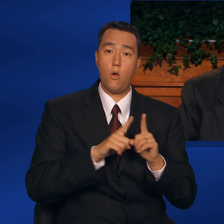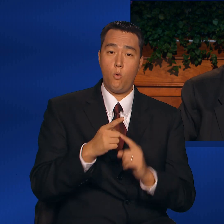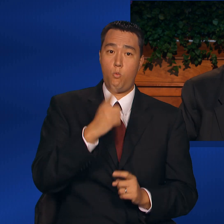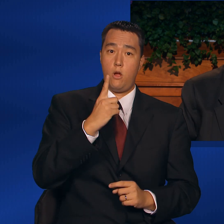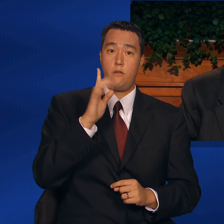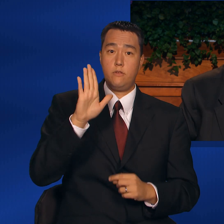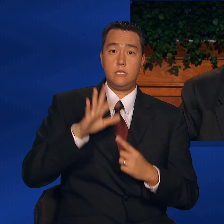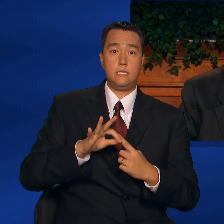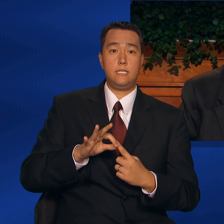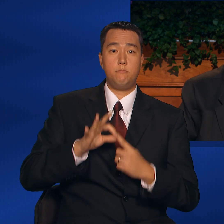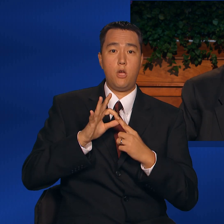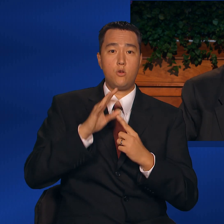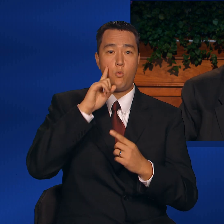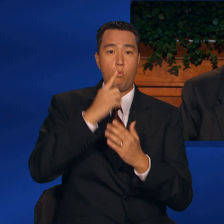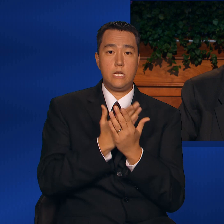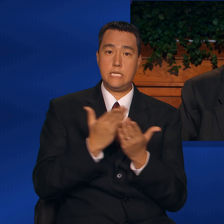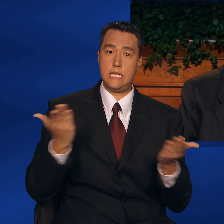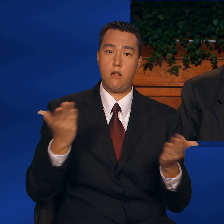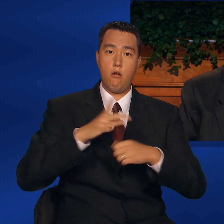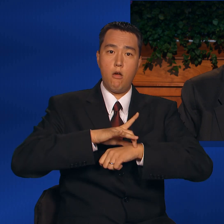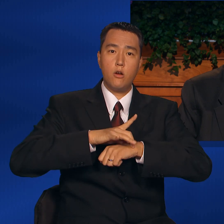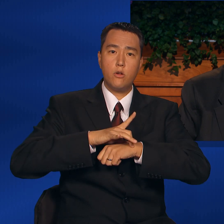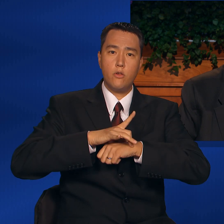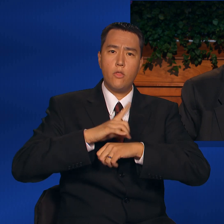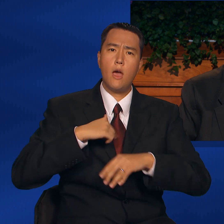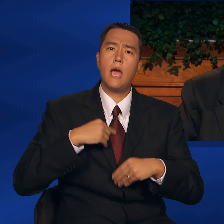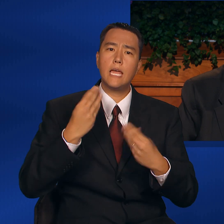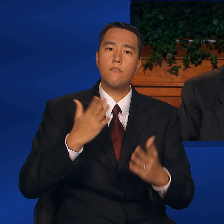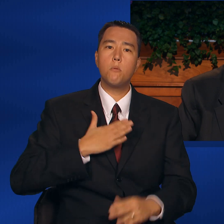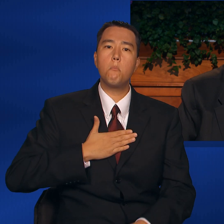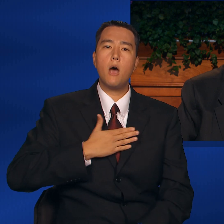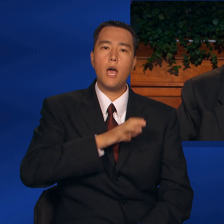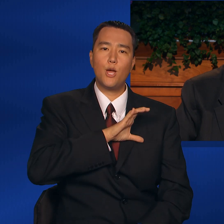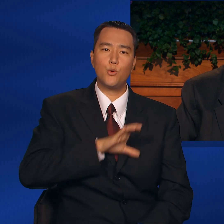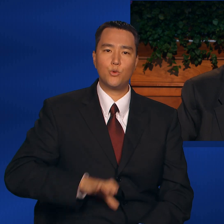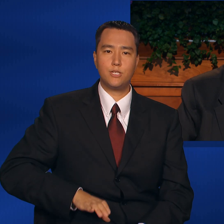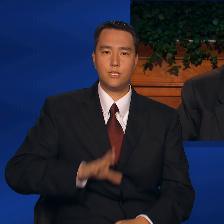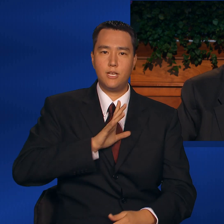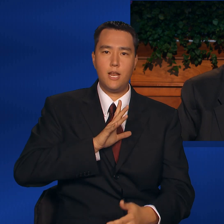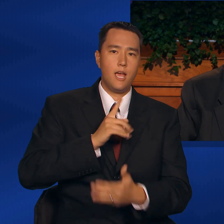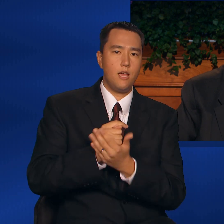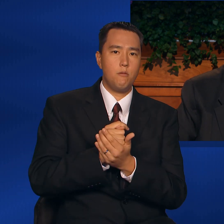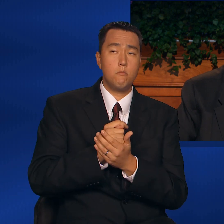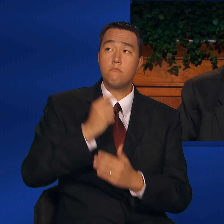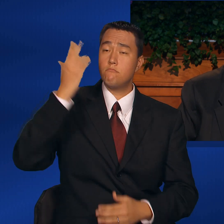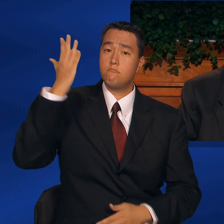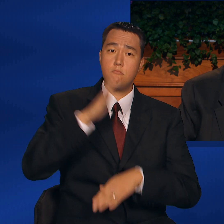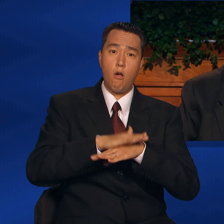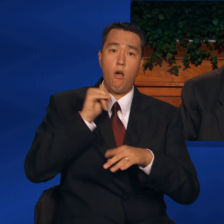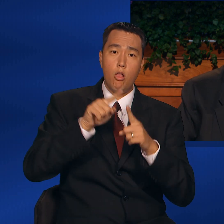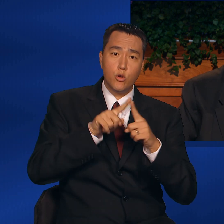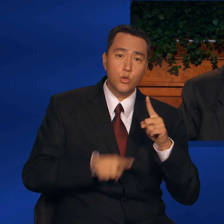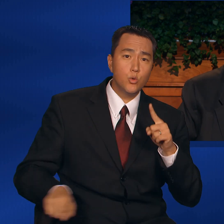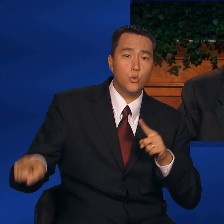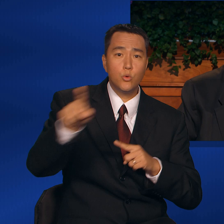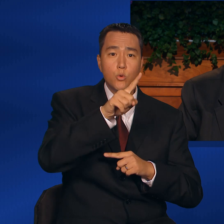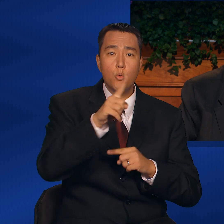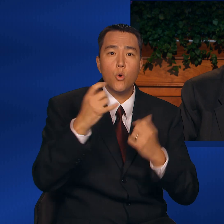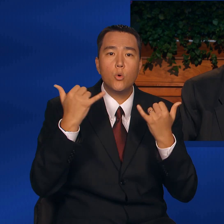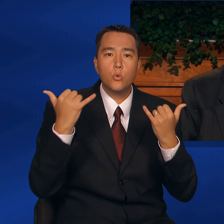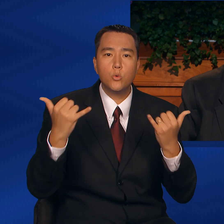special witnesses on earth, I give my Christian testimony that He is calling to you today,